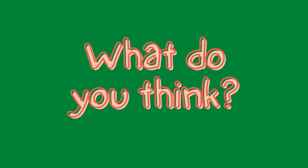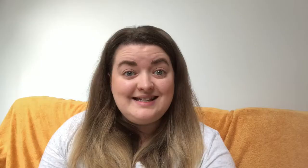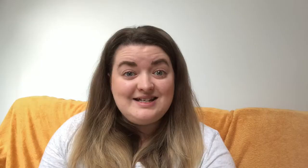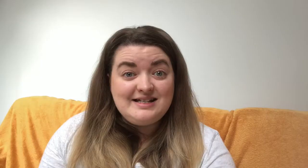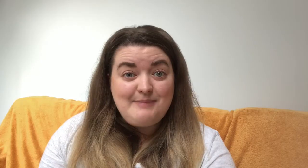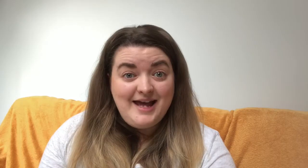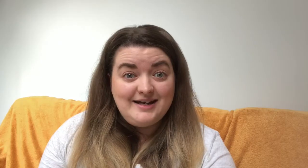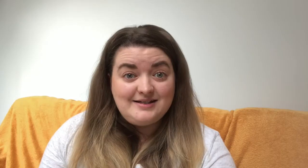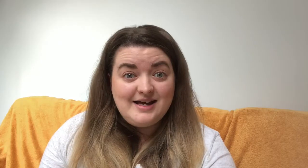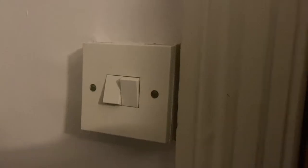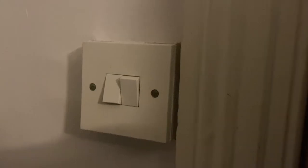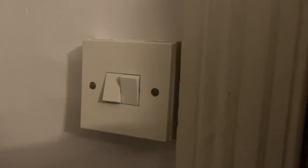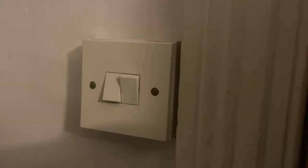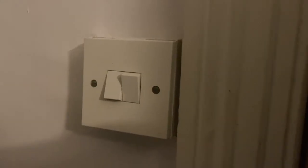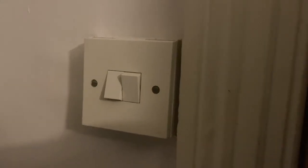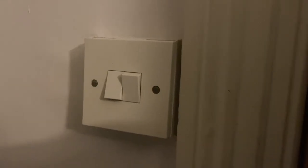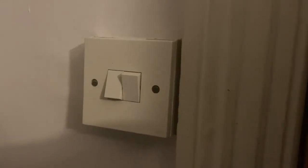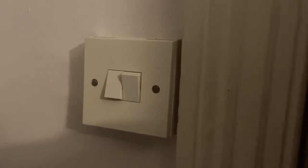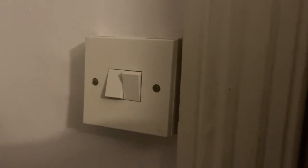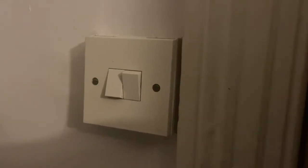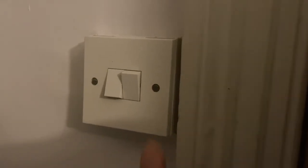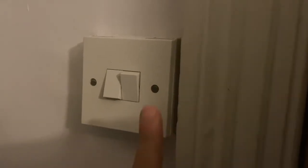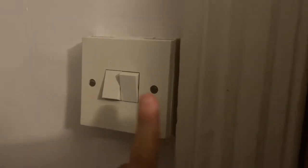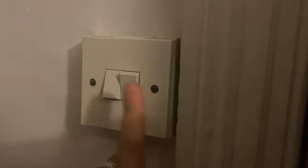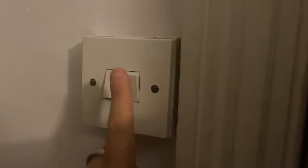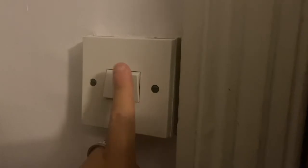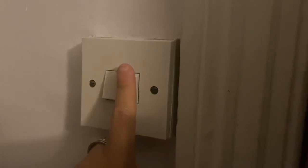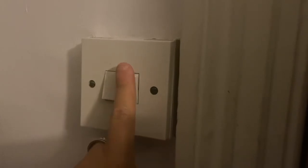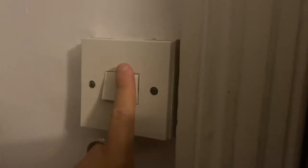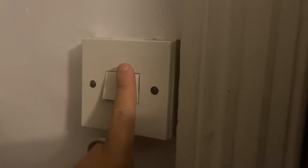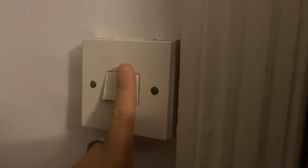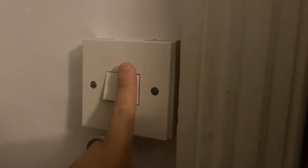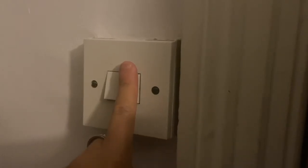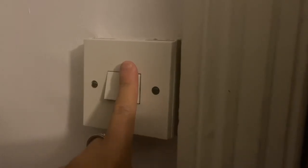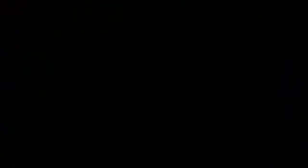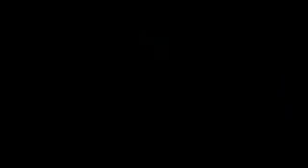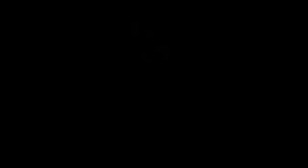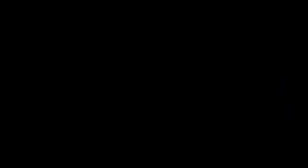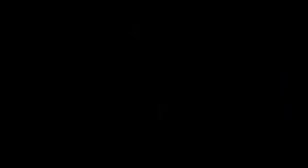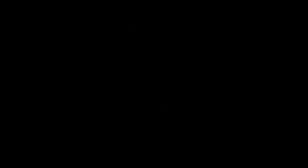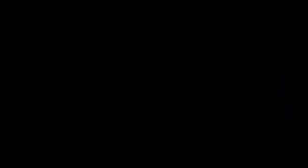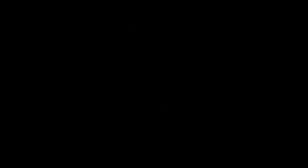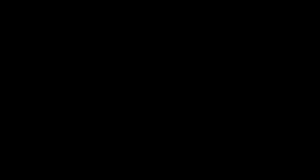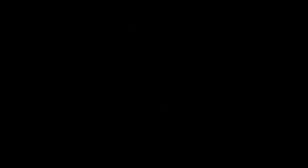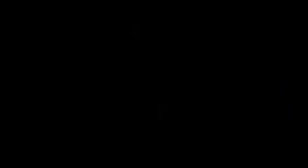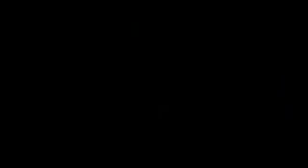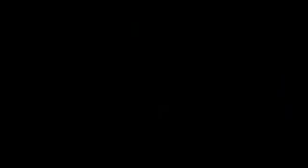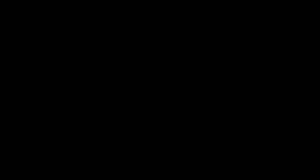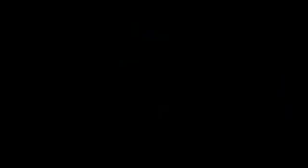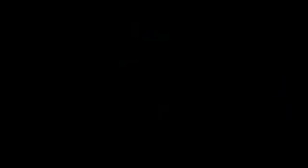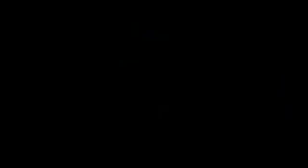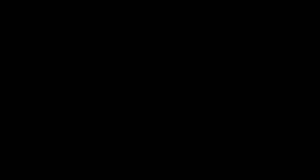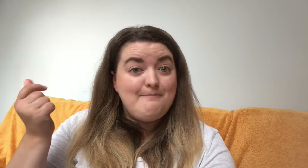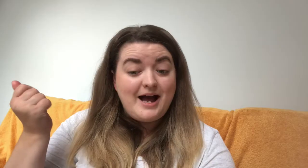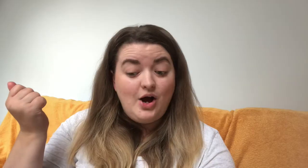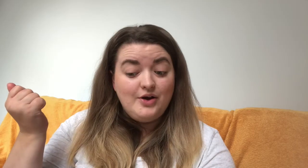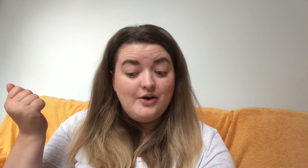decision is made. The set is plunged into darkness. There is a kerfuffle and when the lights come back on,